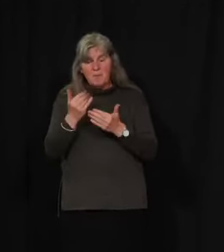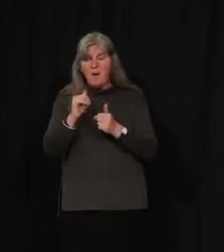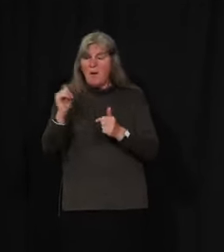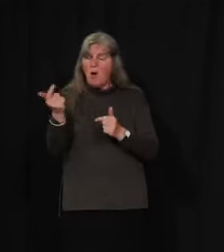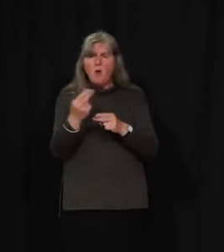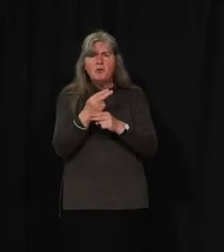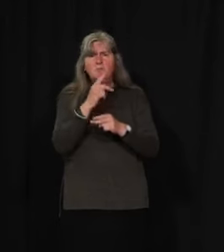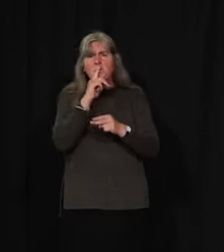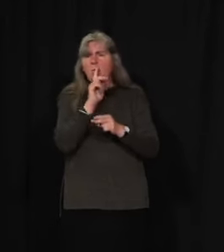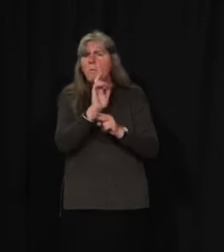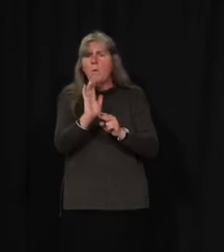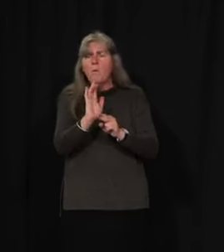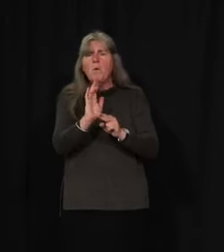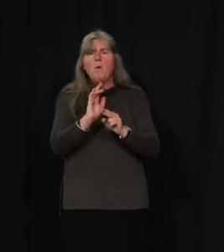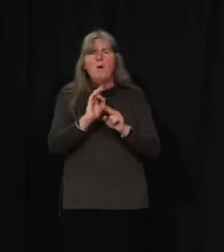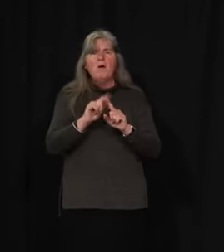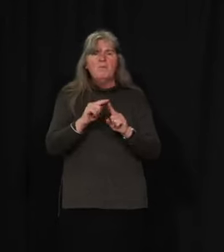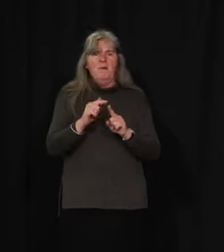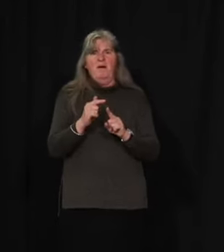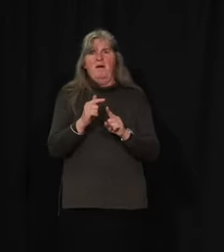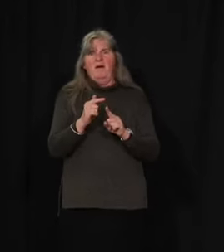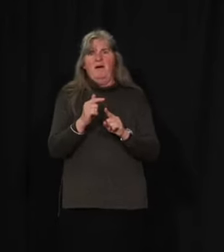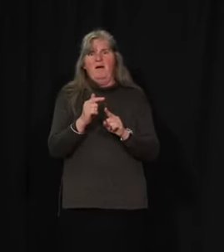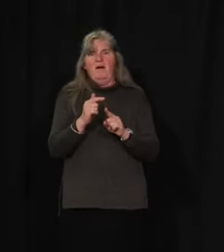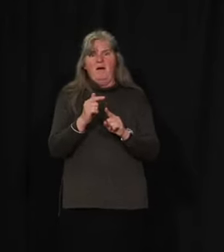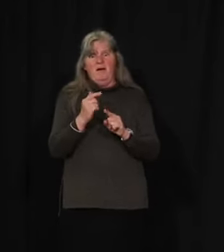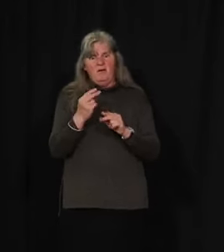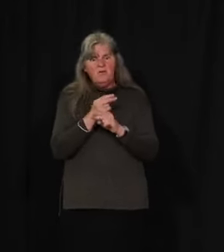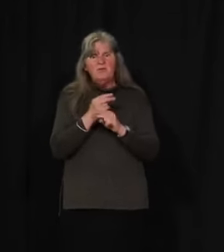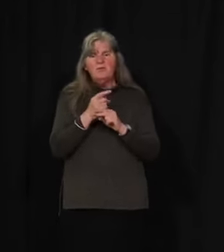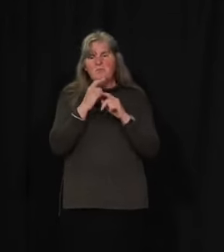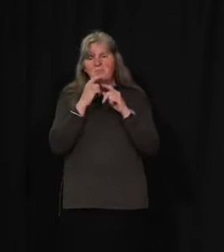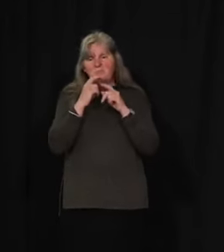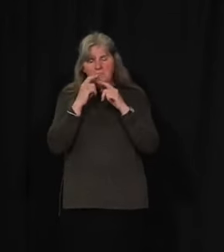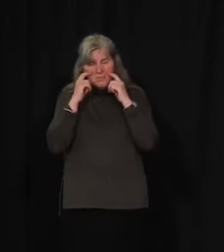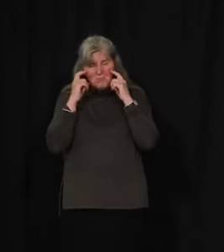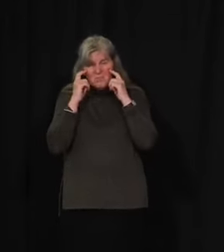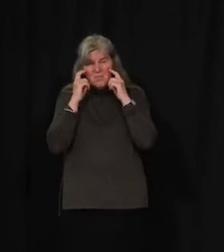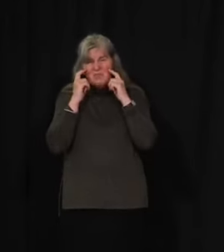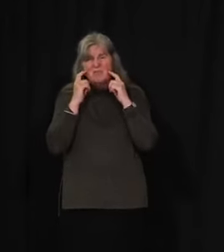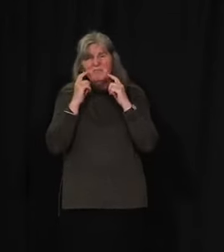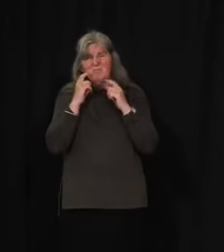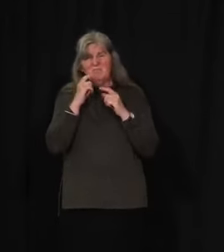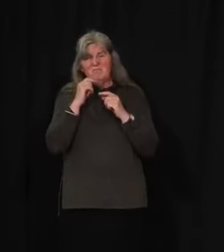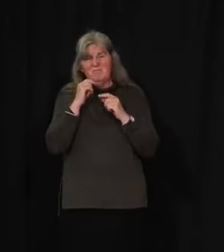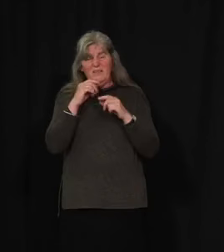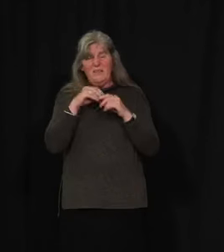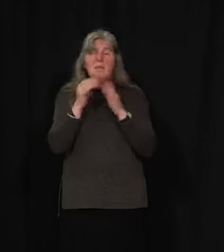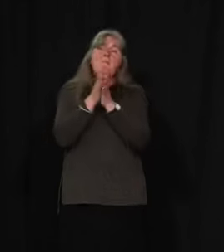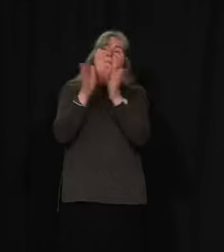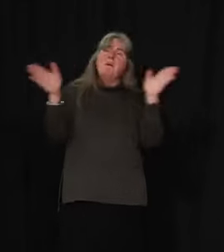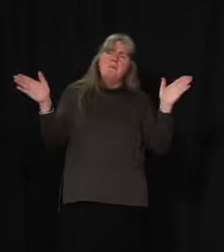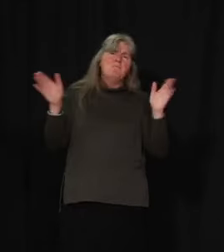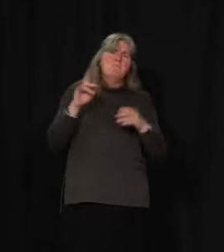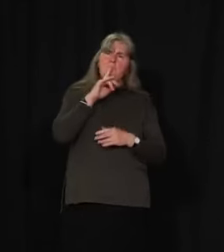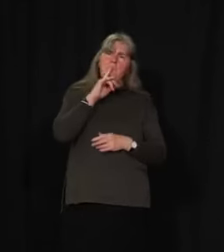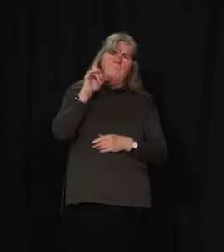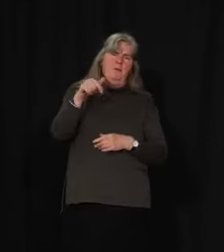there's really little reason to justify use of a non-medical mask in public.